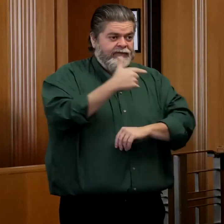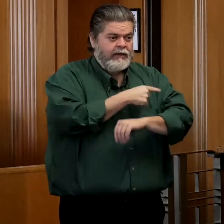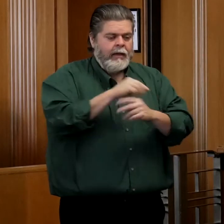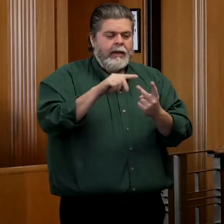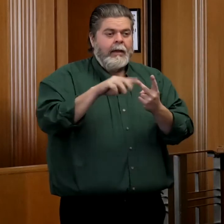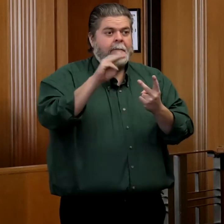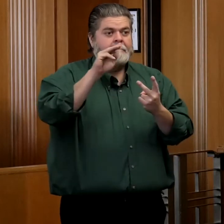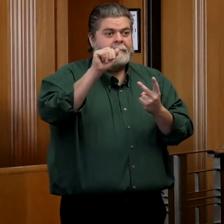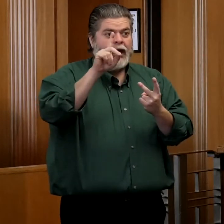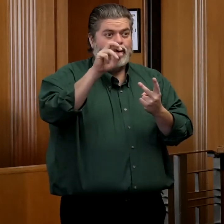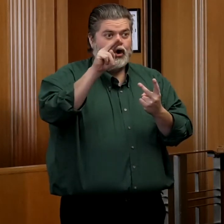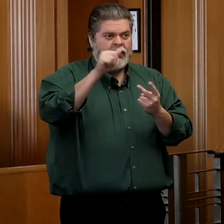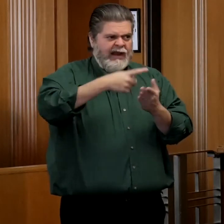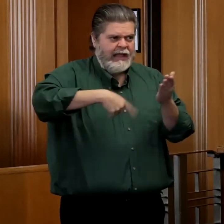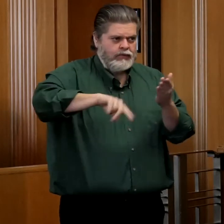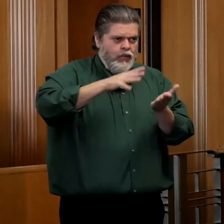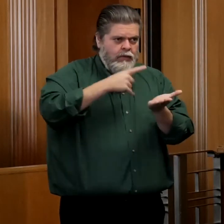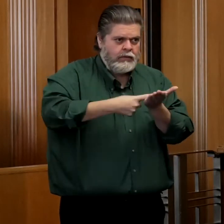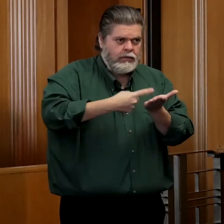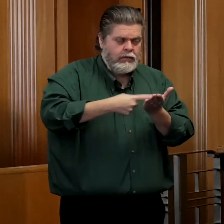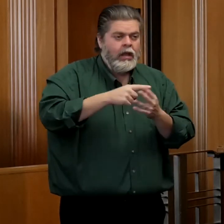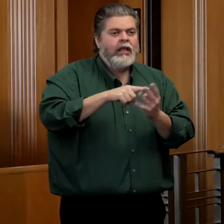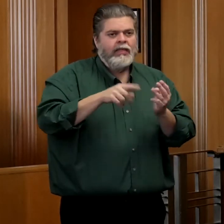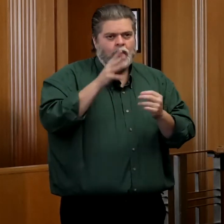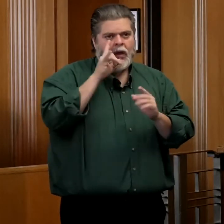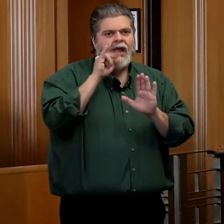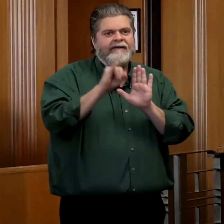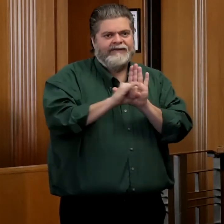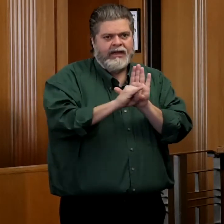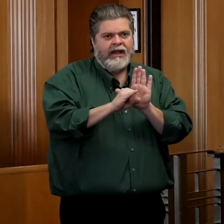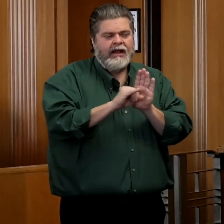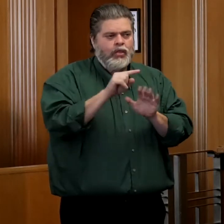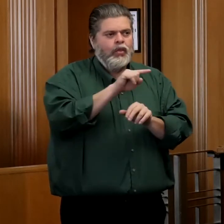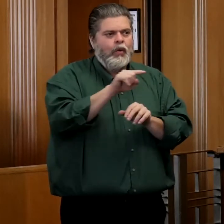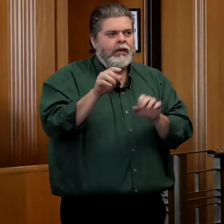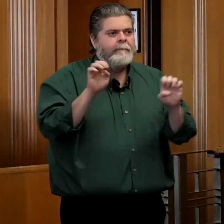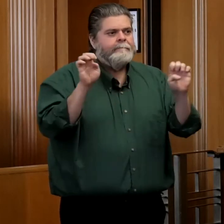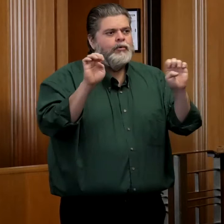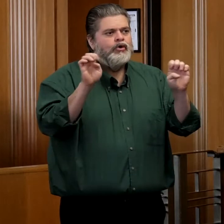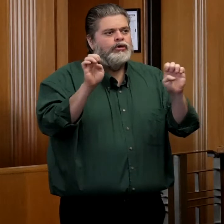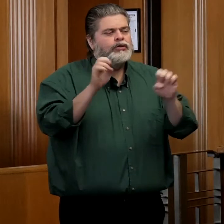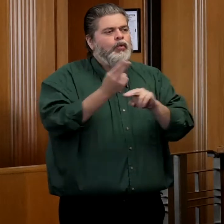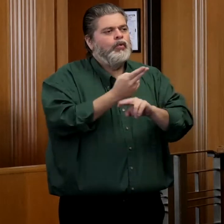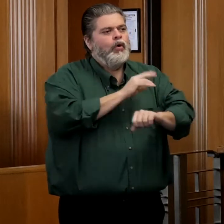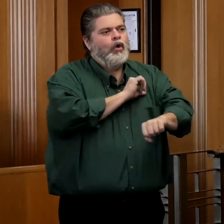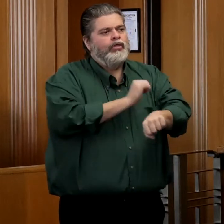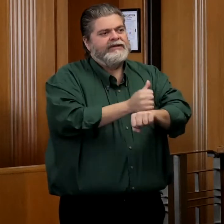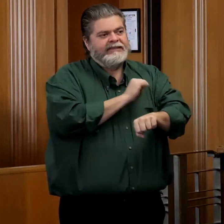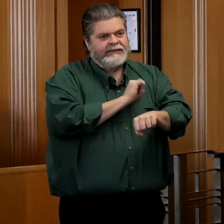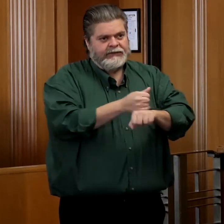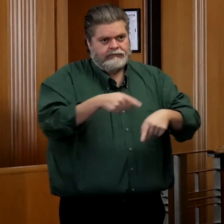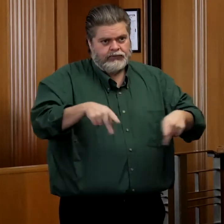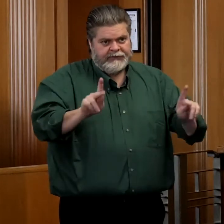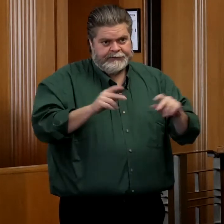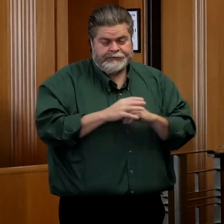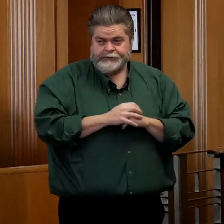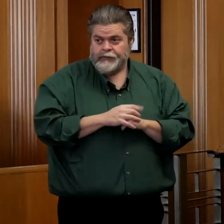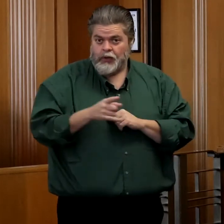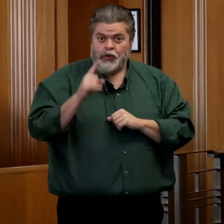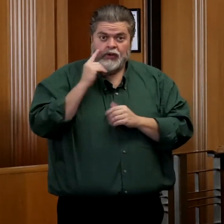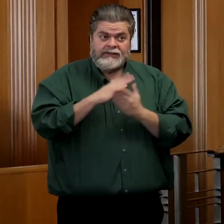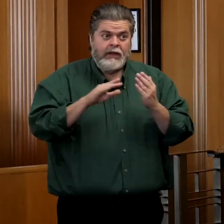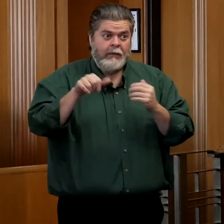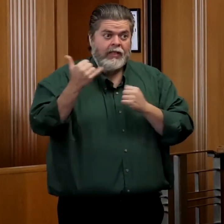vaccine. And they will be the ones that will identify those emergency use authorizations. You've probably heard of some other